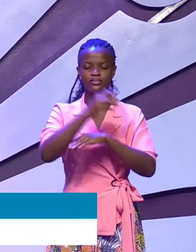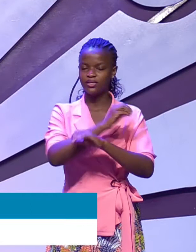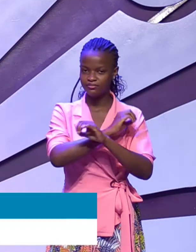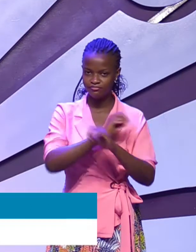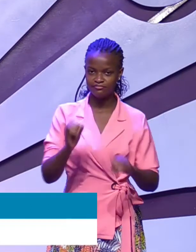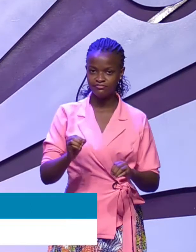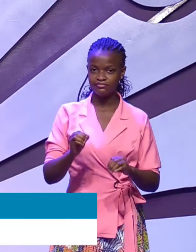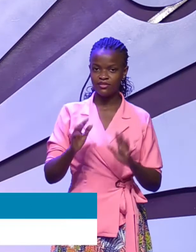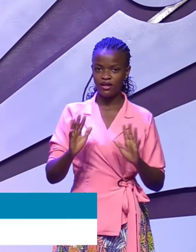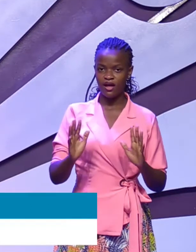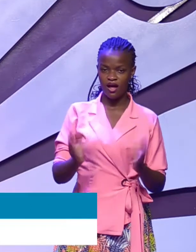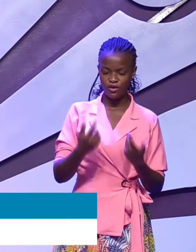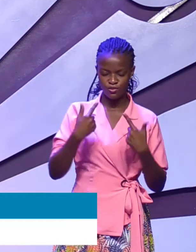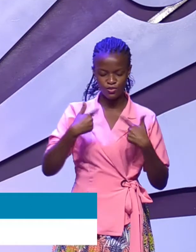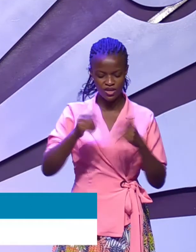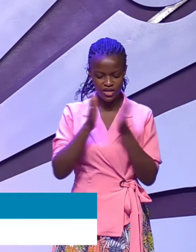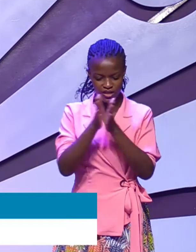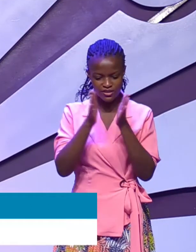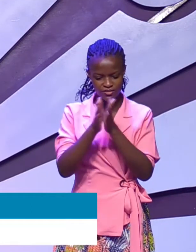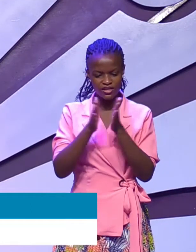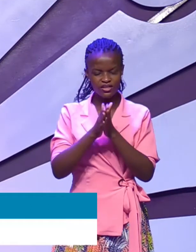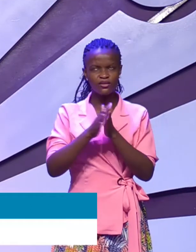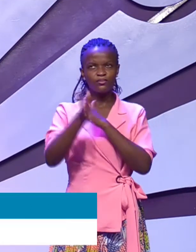How do we define unanswered prayer?